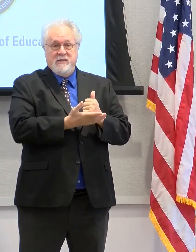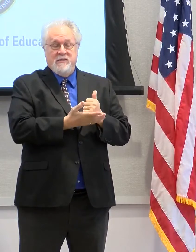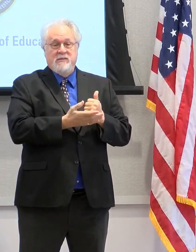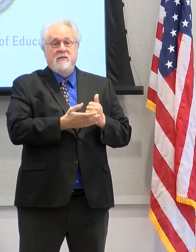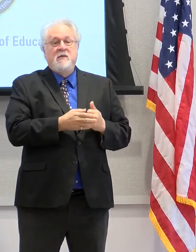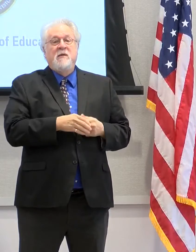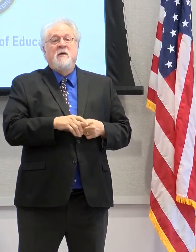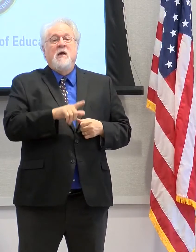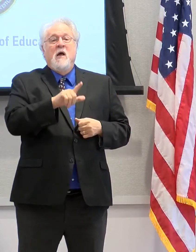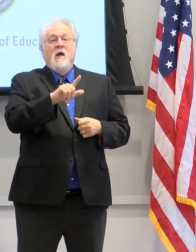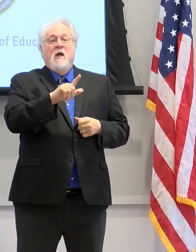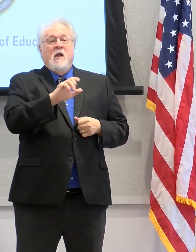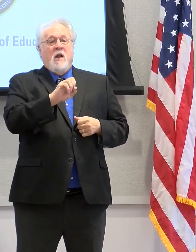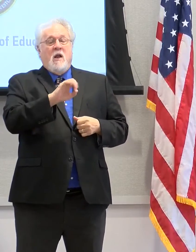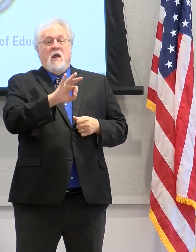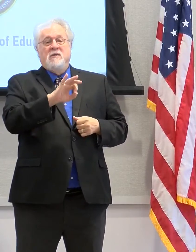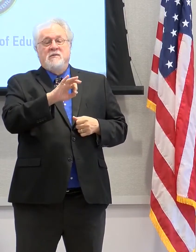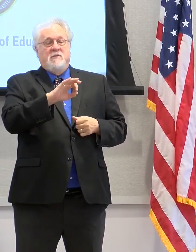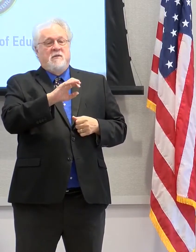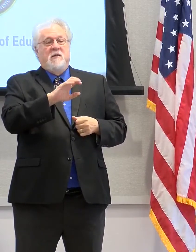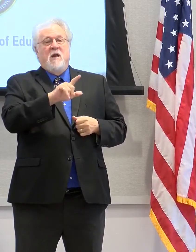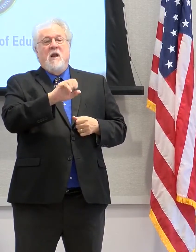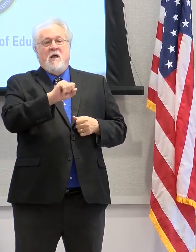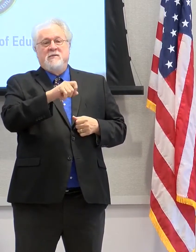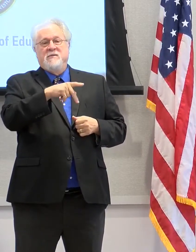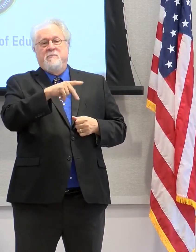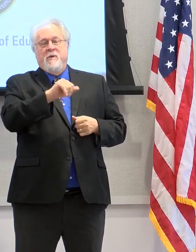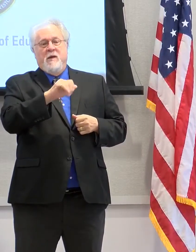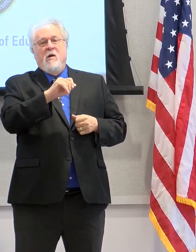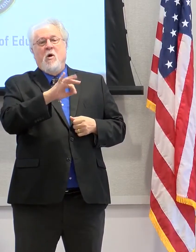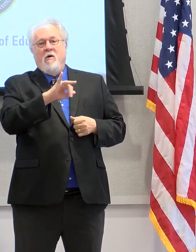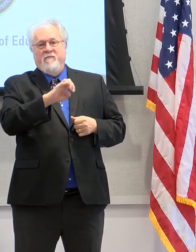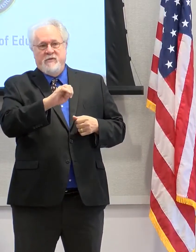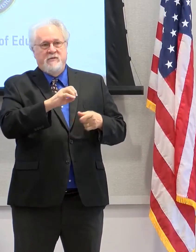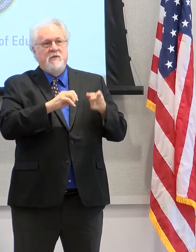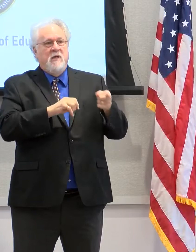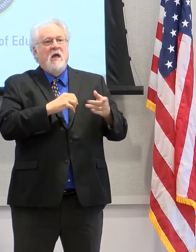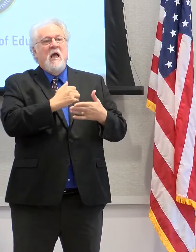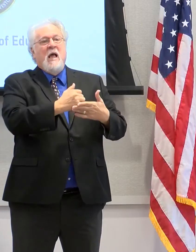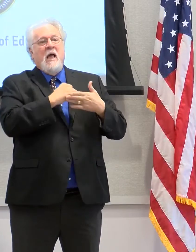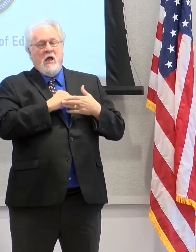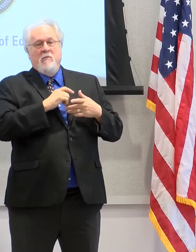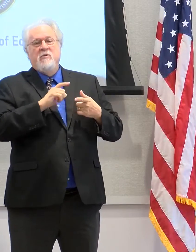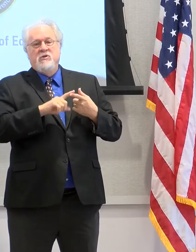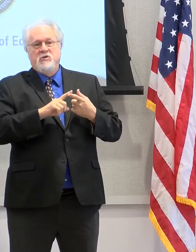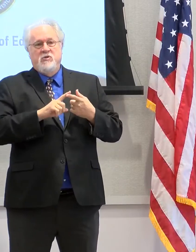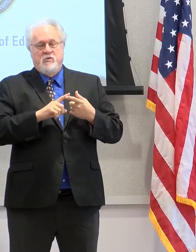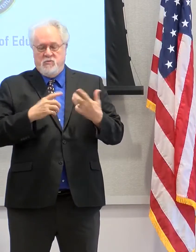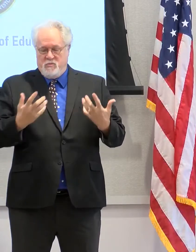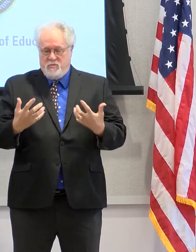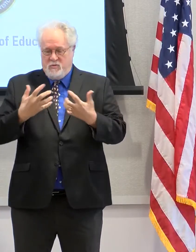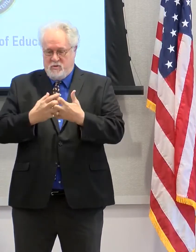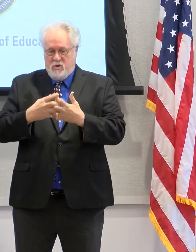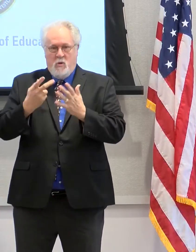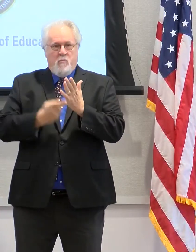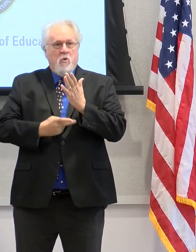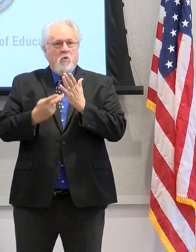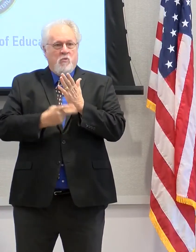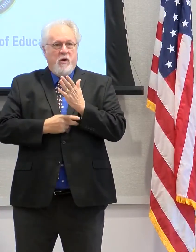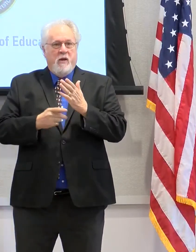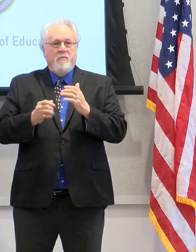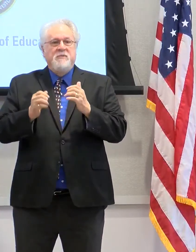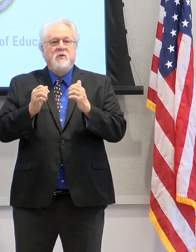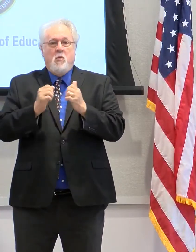LOSFA Office because they have helped us tremendously in our efforts to align all of our programs and initiatives